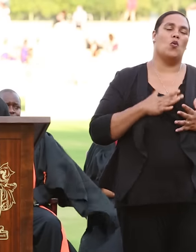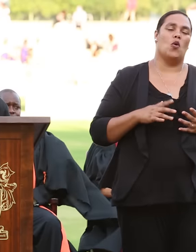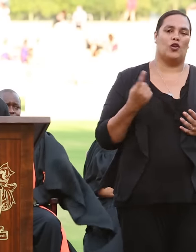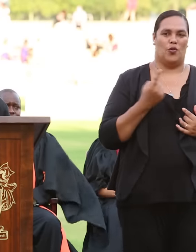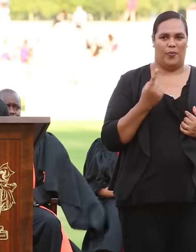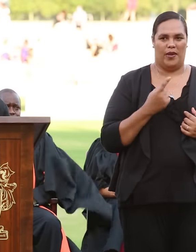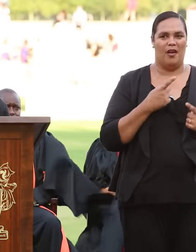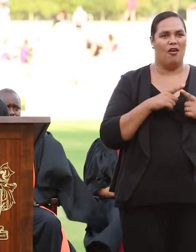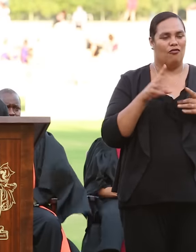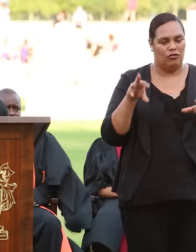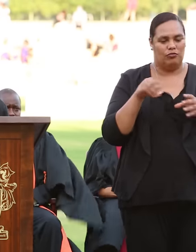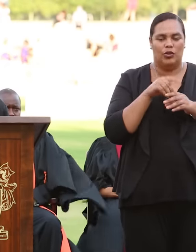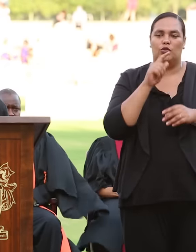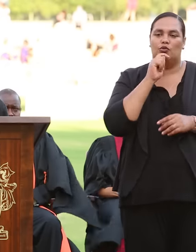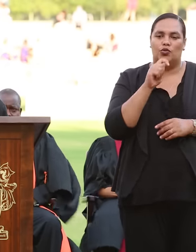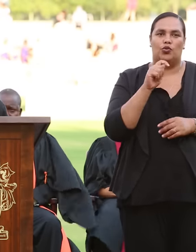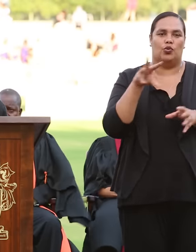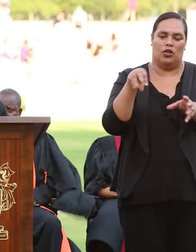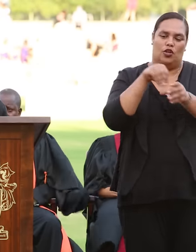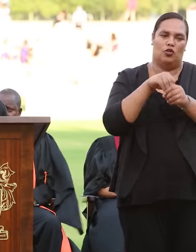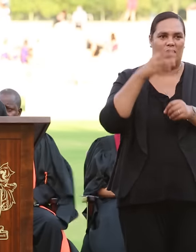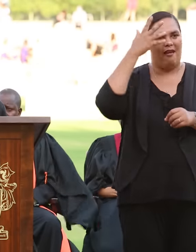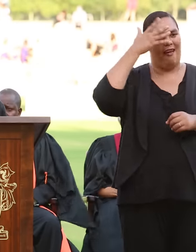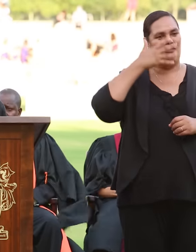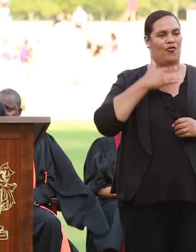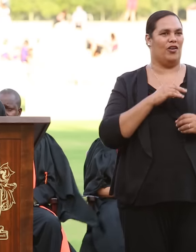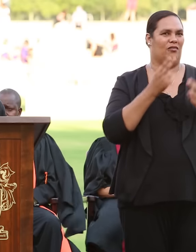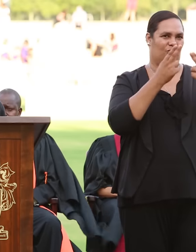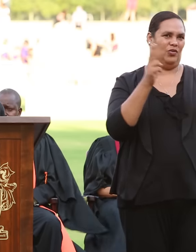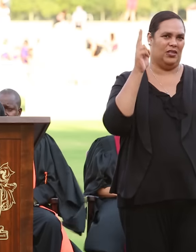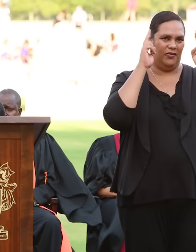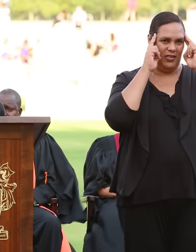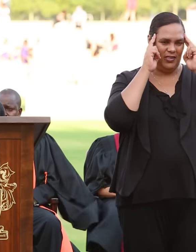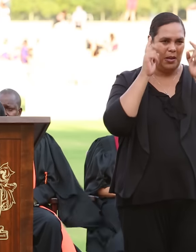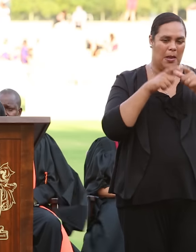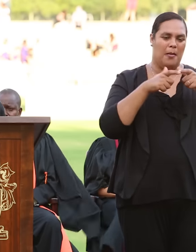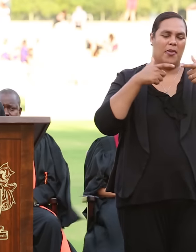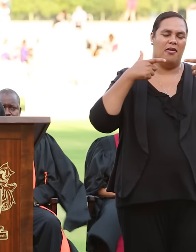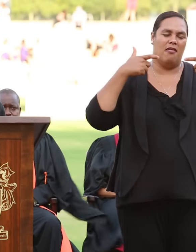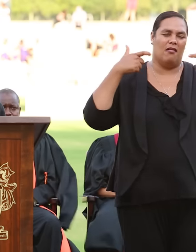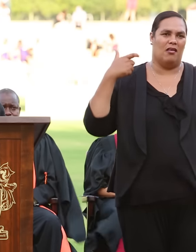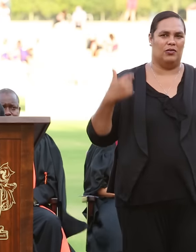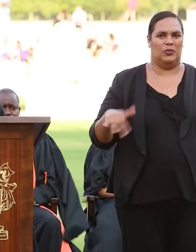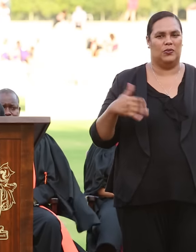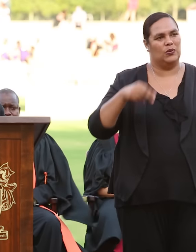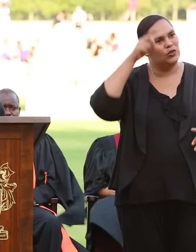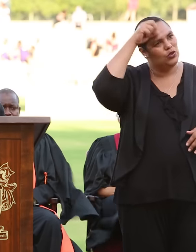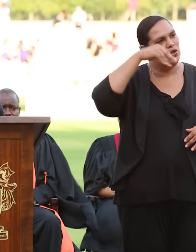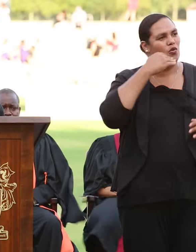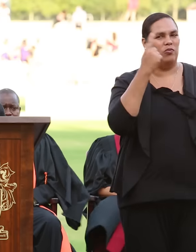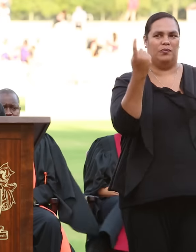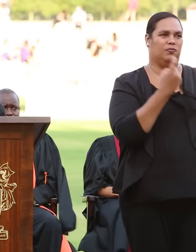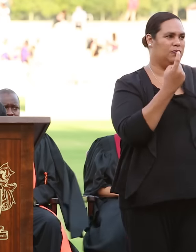in terms of encompassing a truly inclusive African university, masses of students have come before you